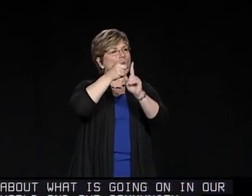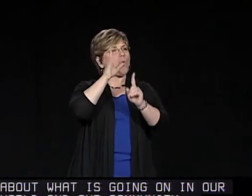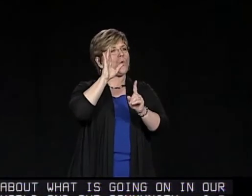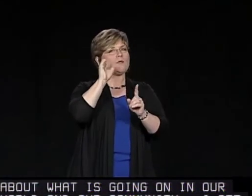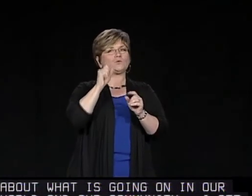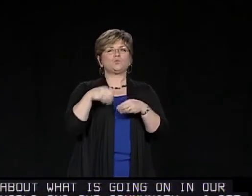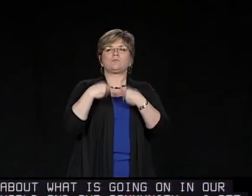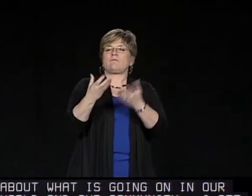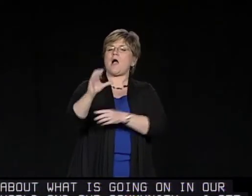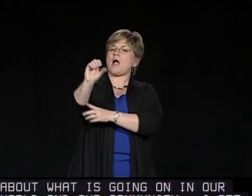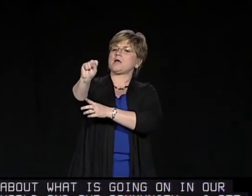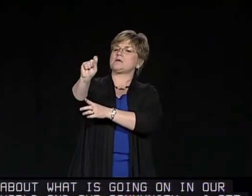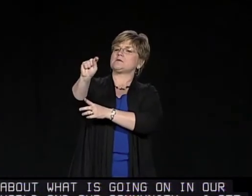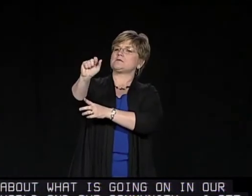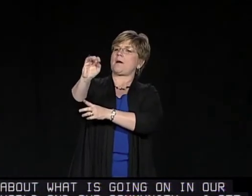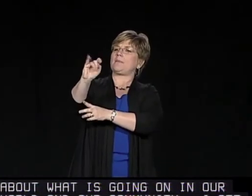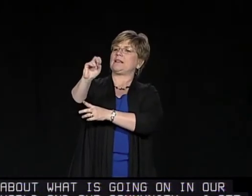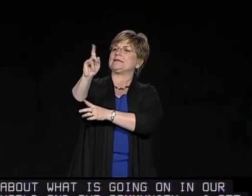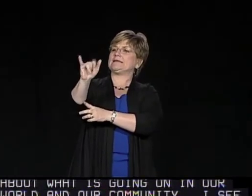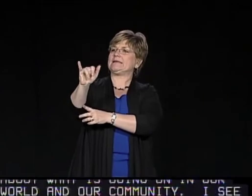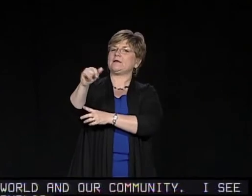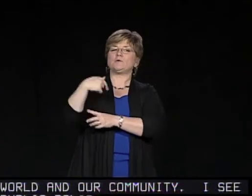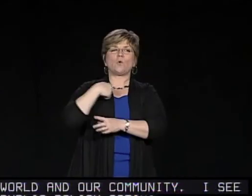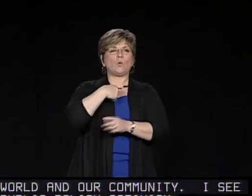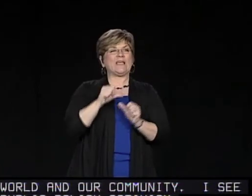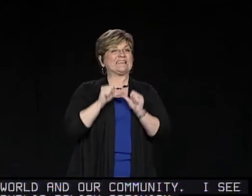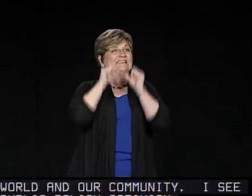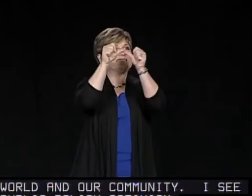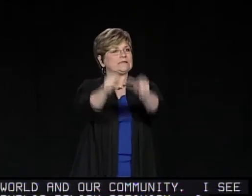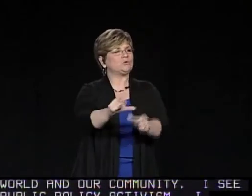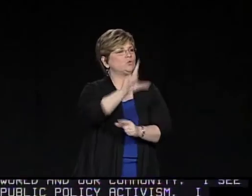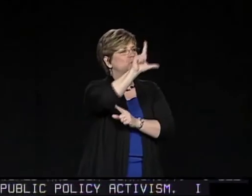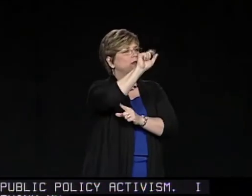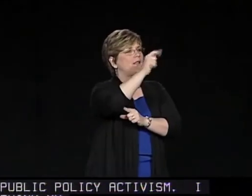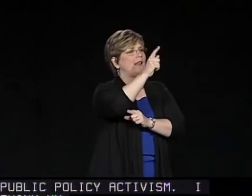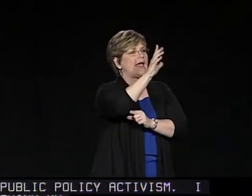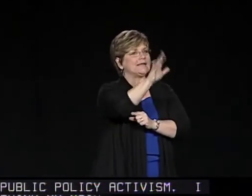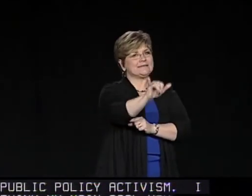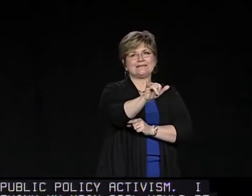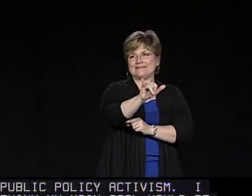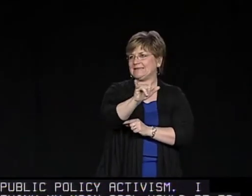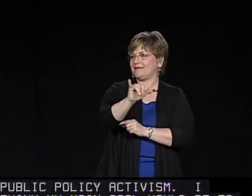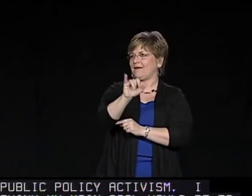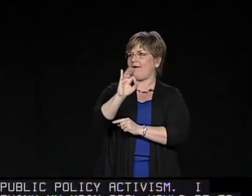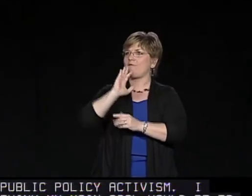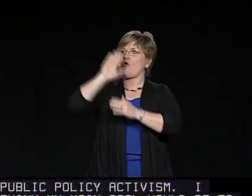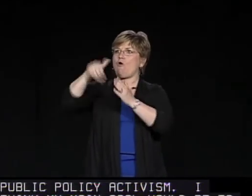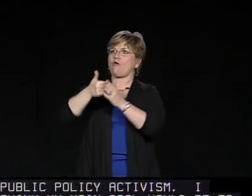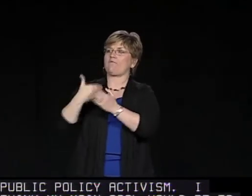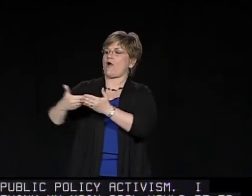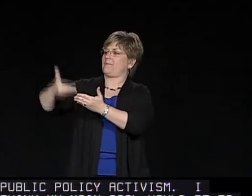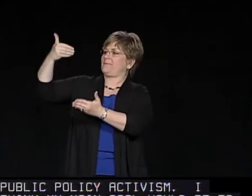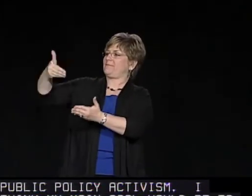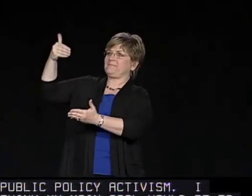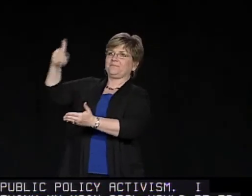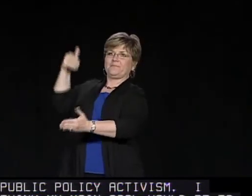I think my main goal would be to provide stability so that we can continue